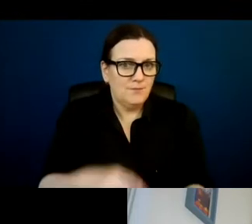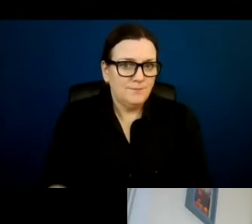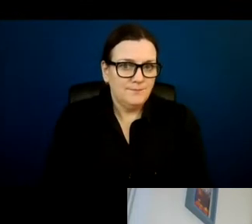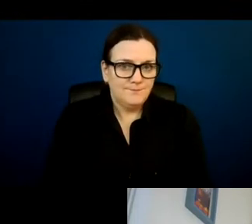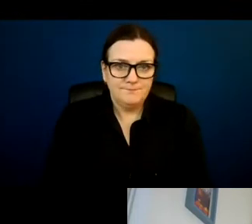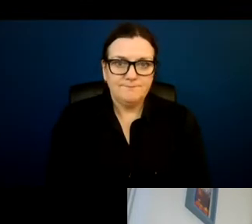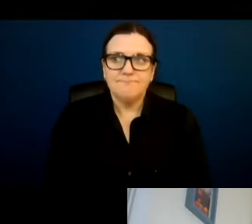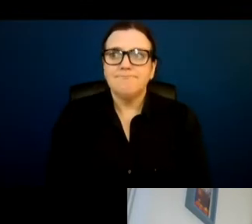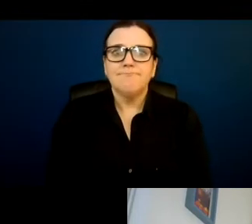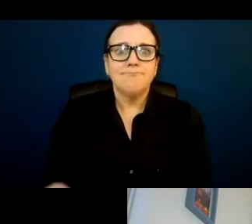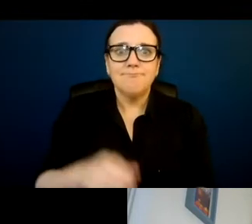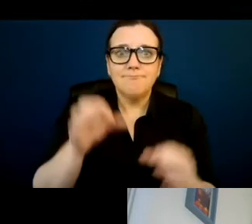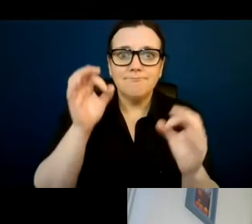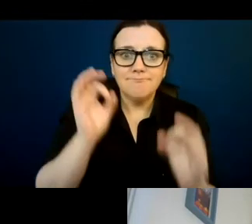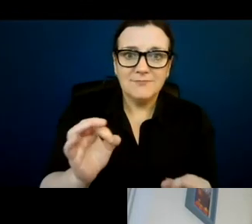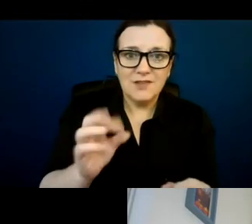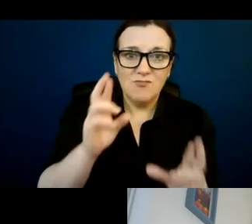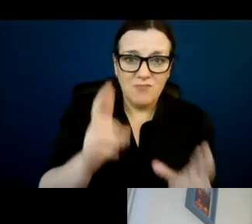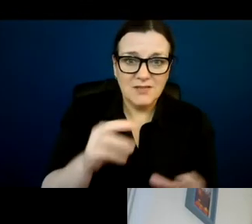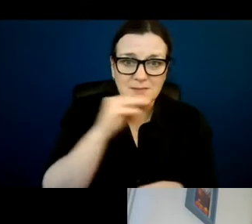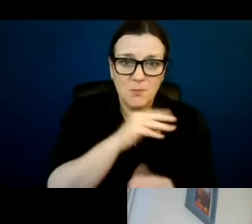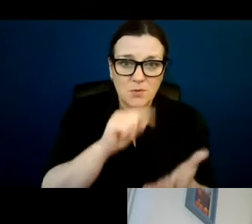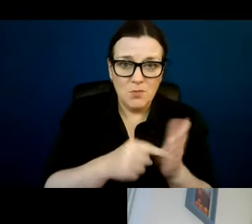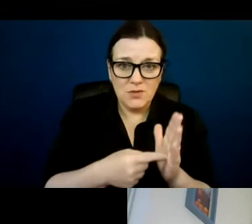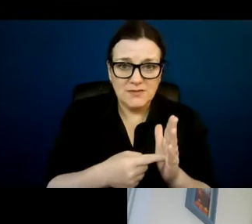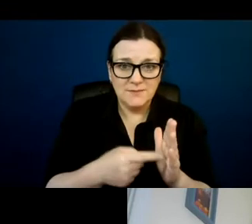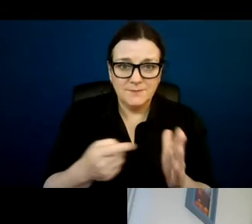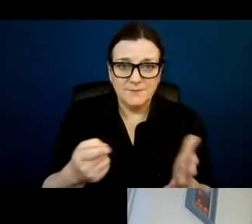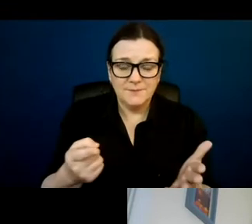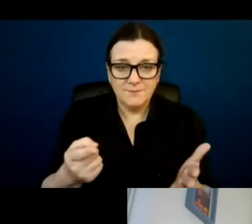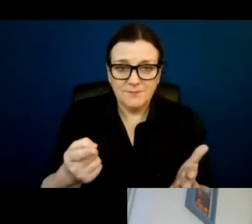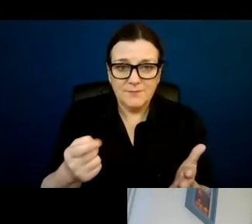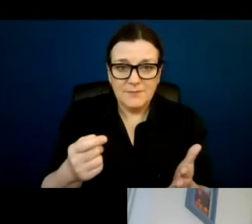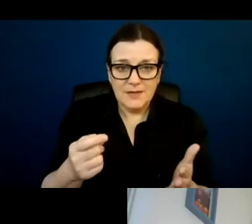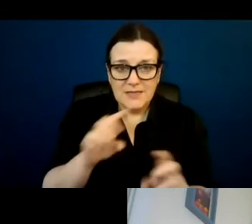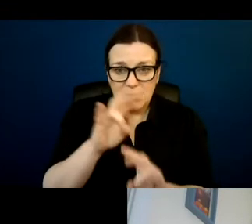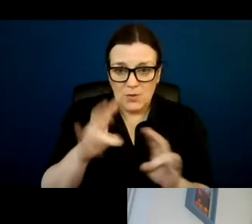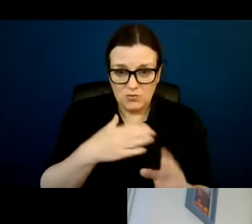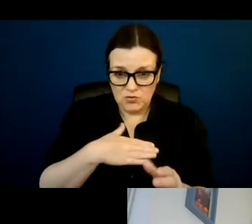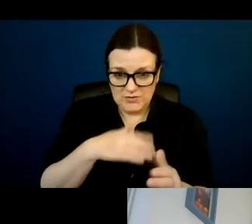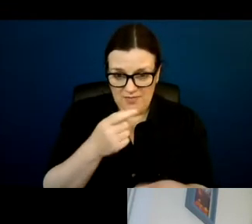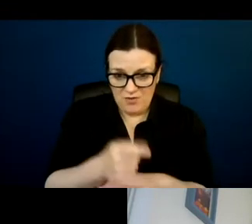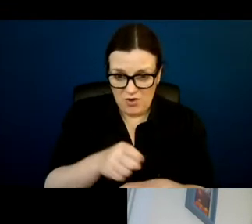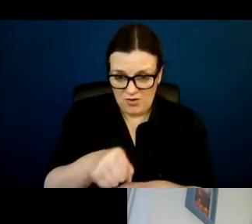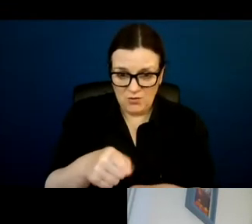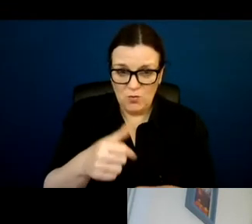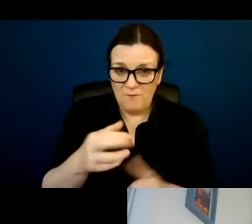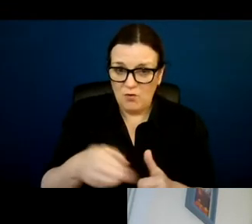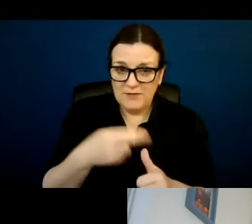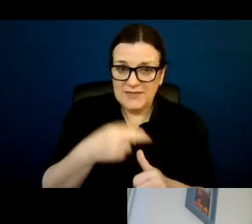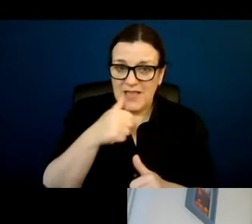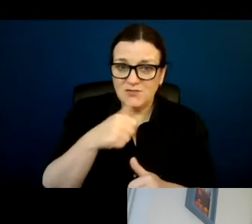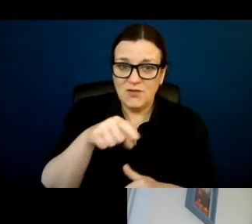Absolutely, Joe, that's that's a very important point. And it's actually it's a question that has just come in. So you've already answered it.